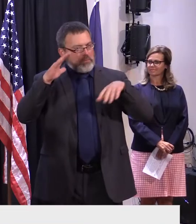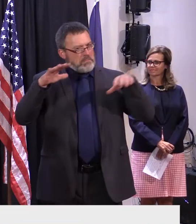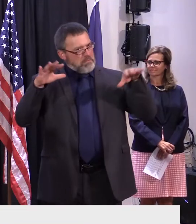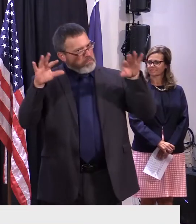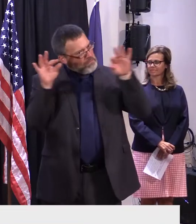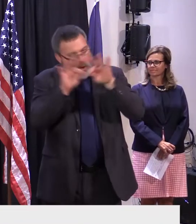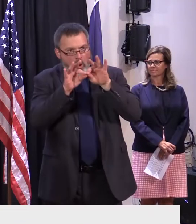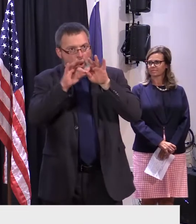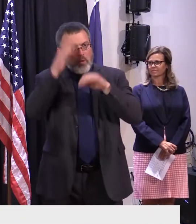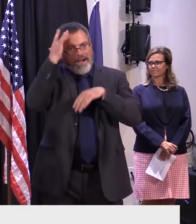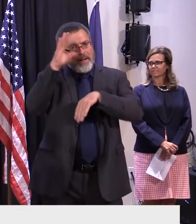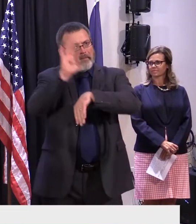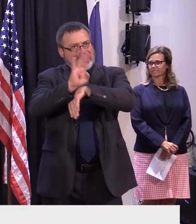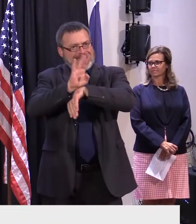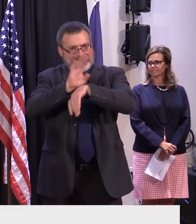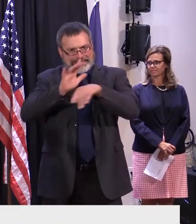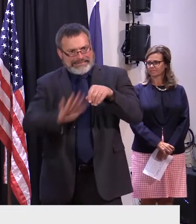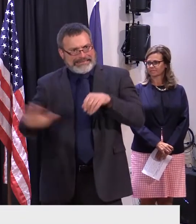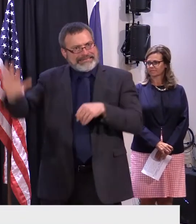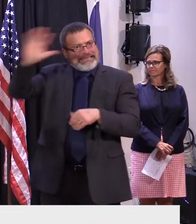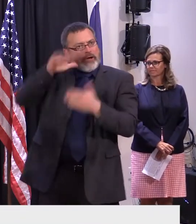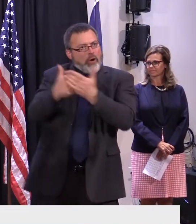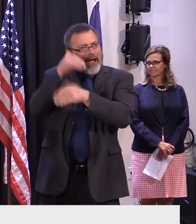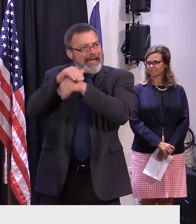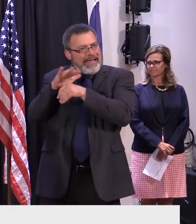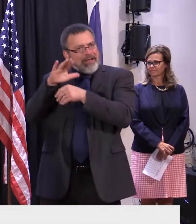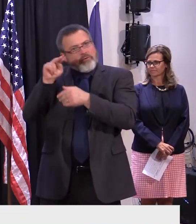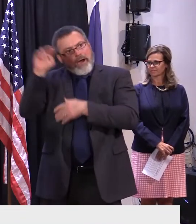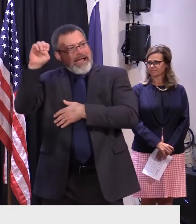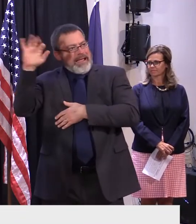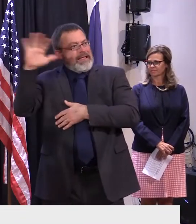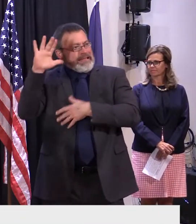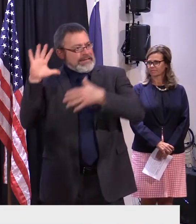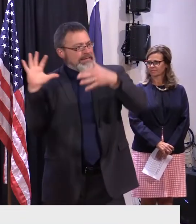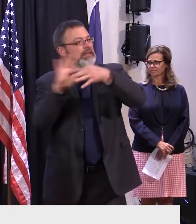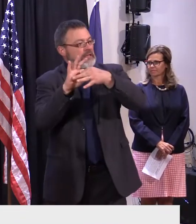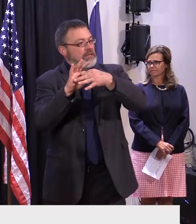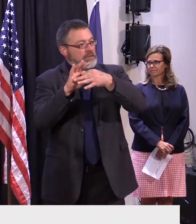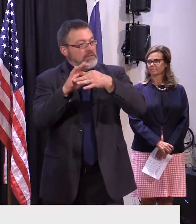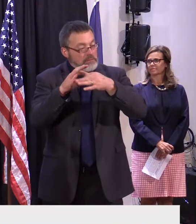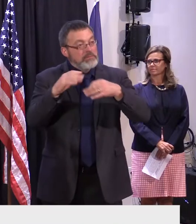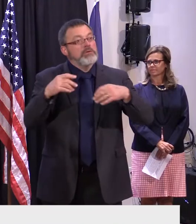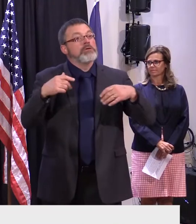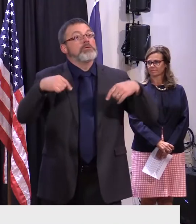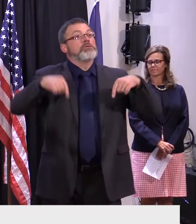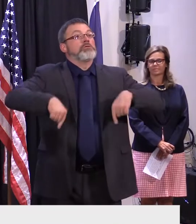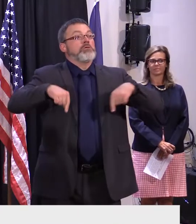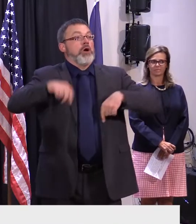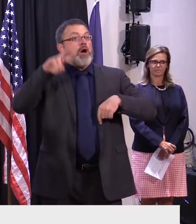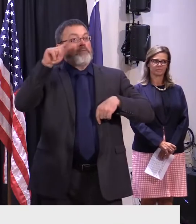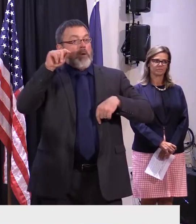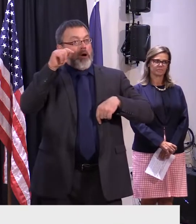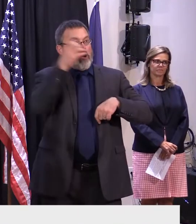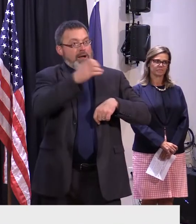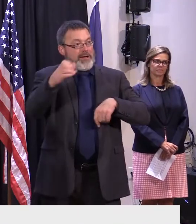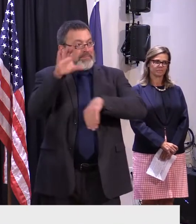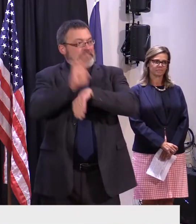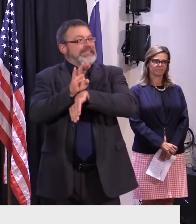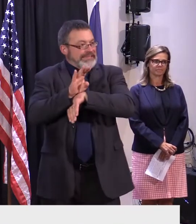a lot of help from the Vermont Chamber of Commerce, we now have a $2 billion aerospace and aviation industry.